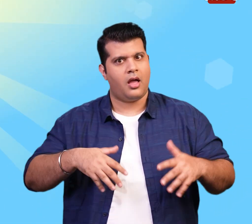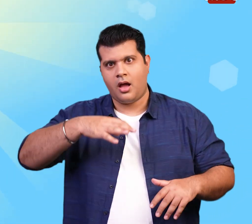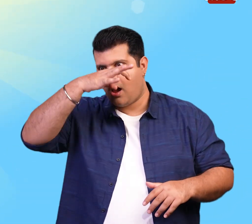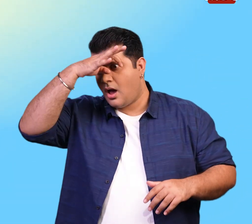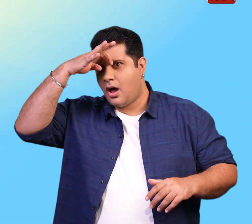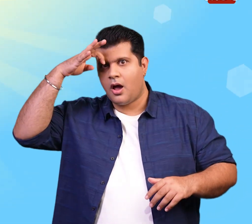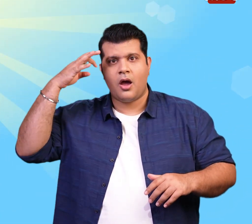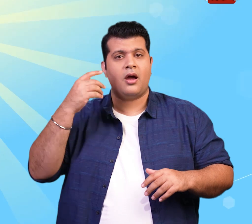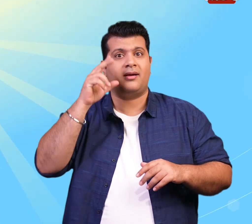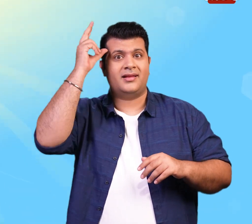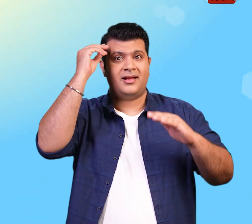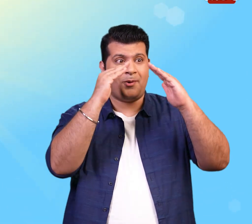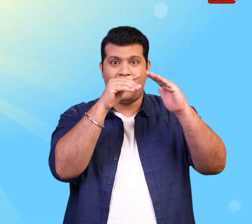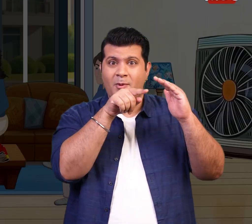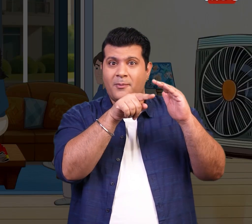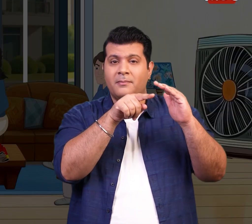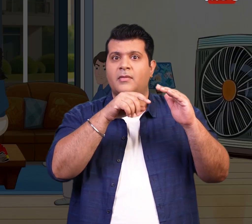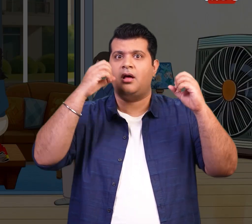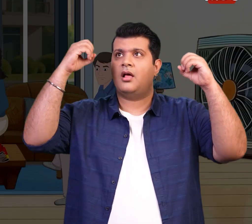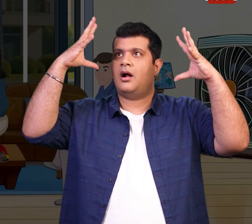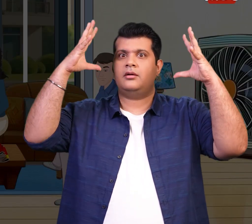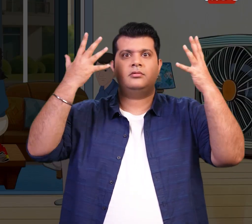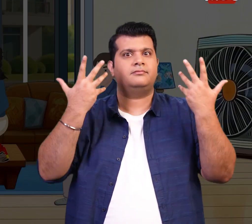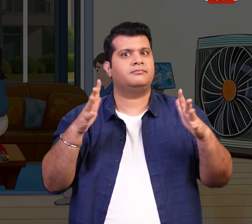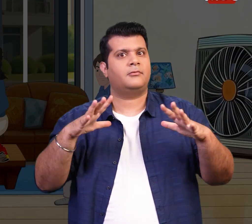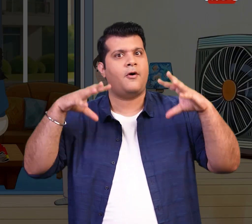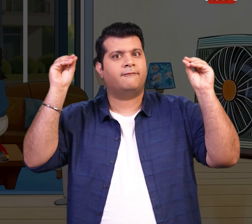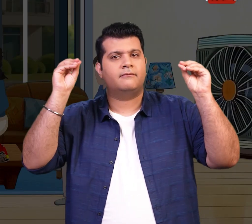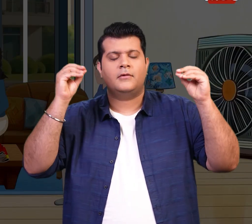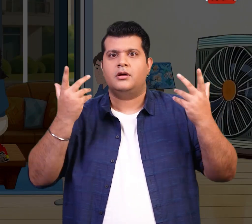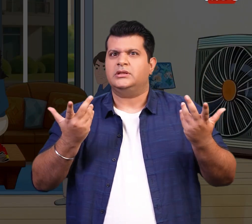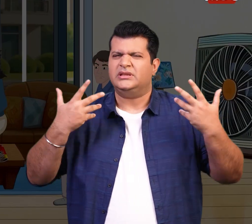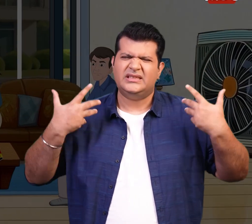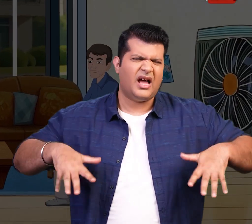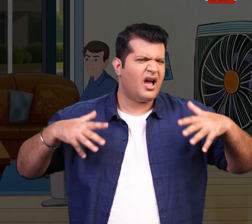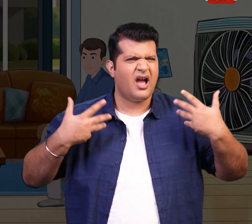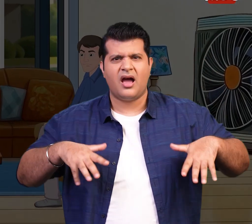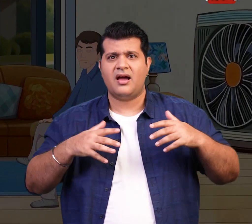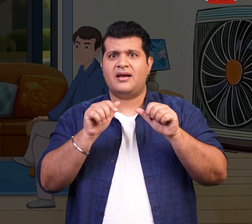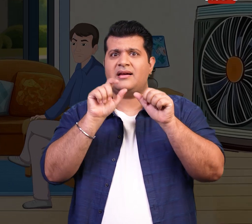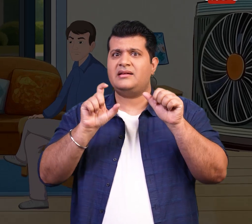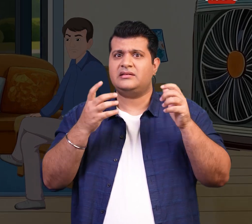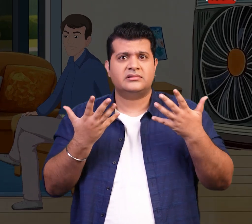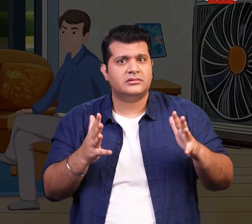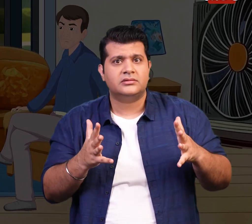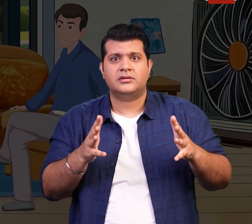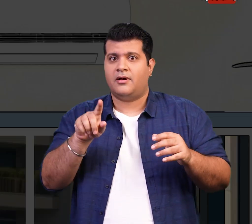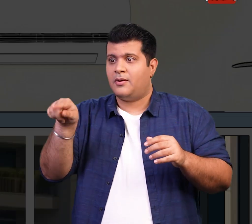and it is very hot. There is a power cut in Dia's house. The heat is unbearable because the AC